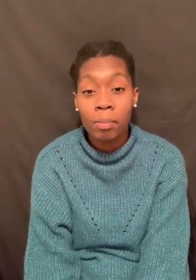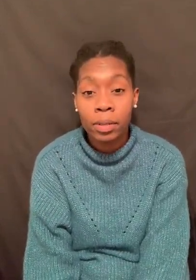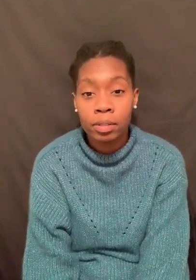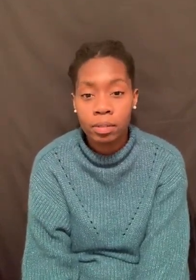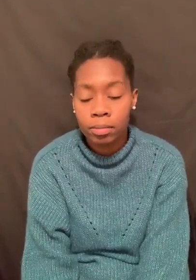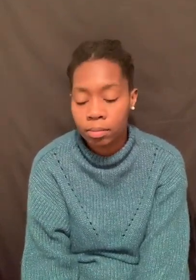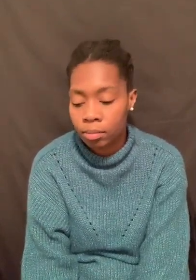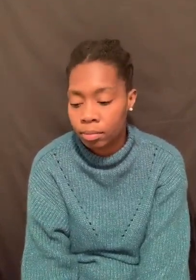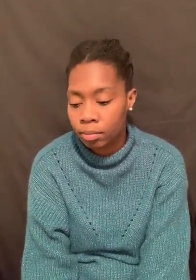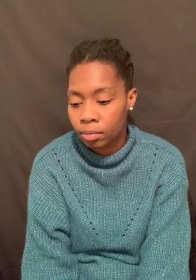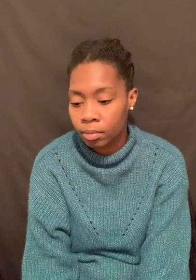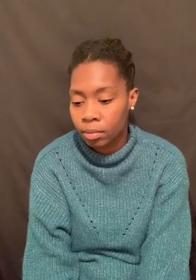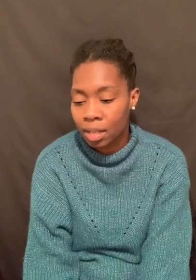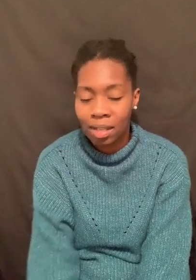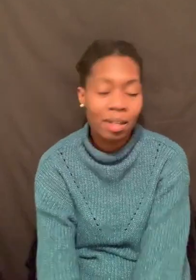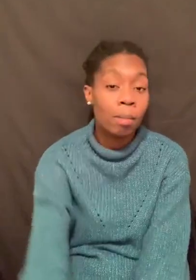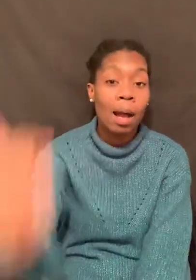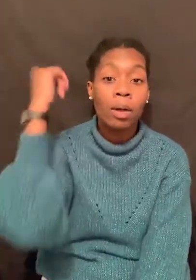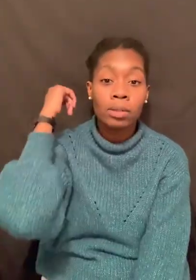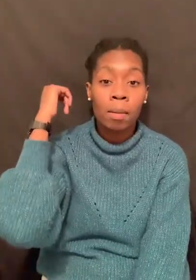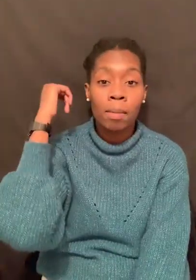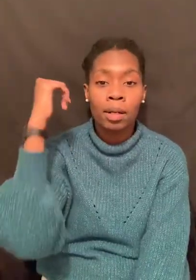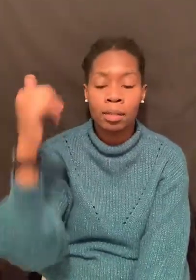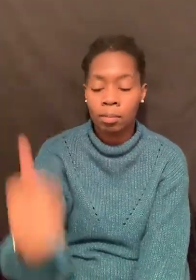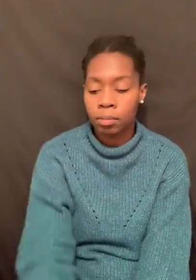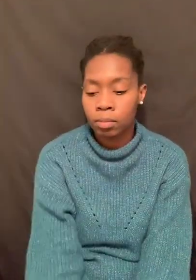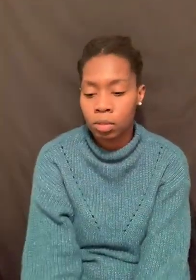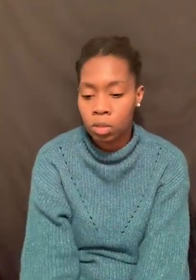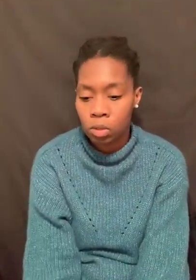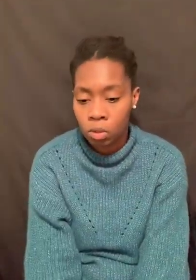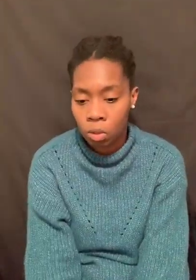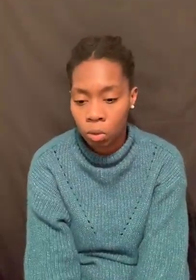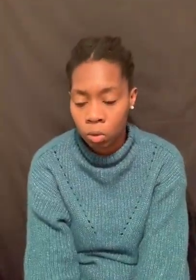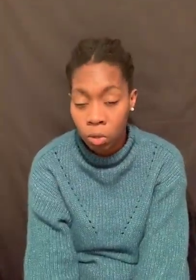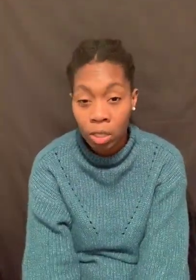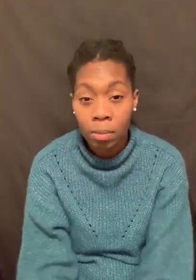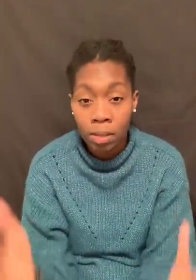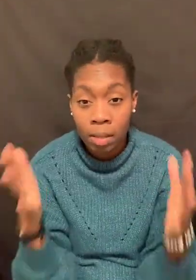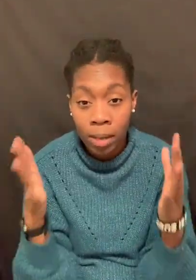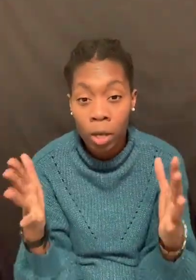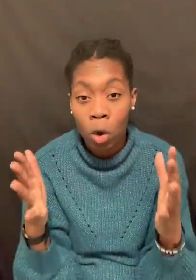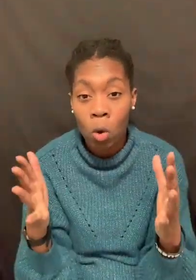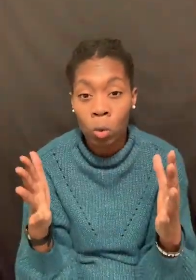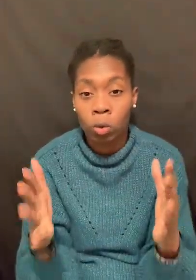separate and come out among them so you can be made whole.